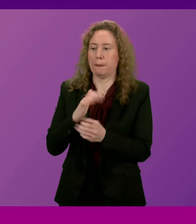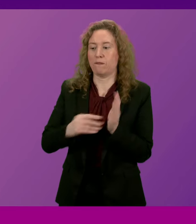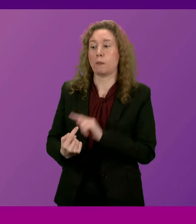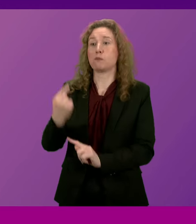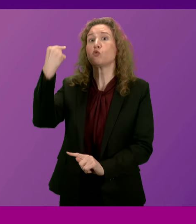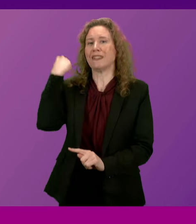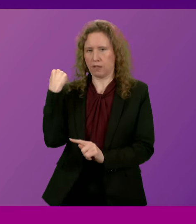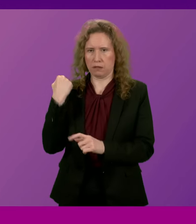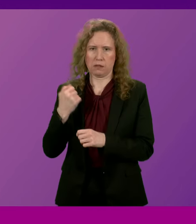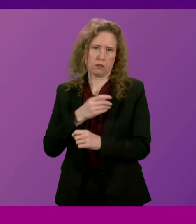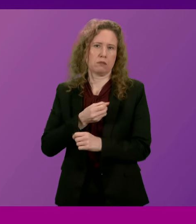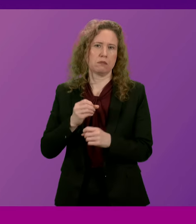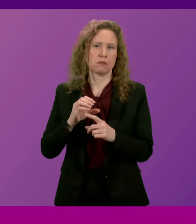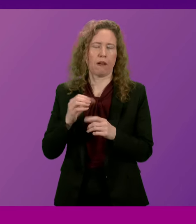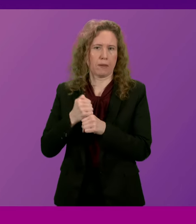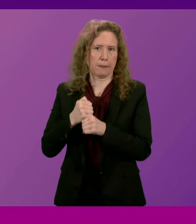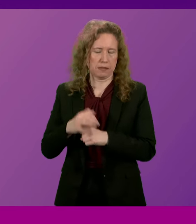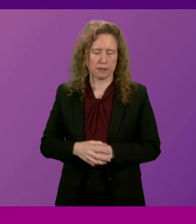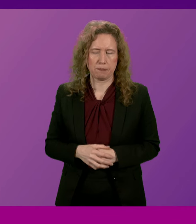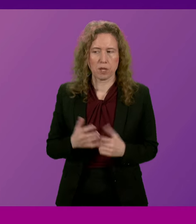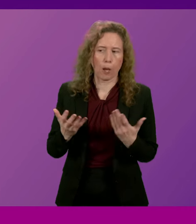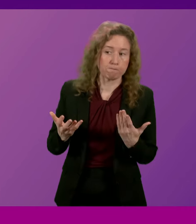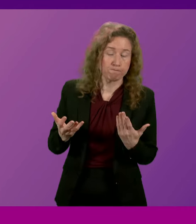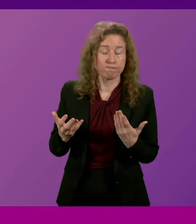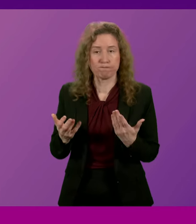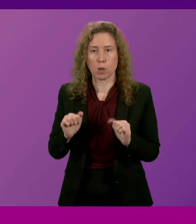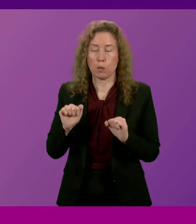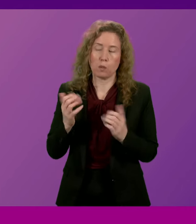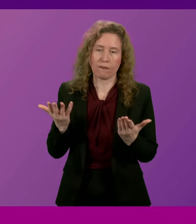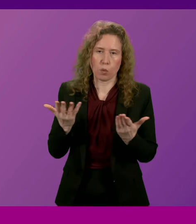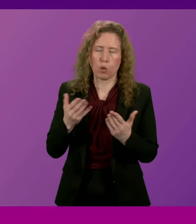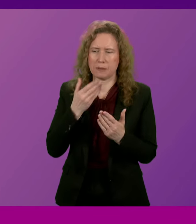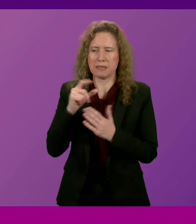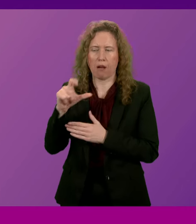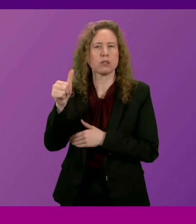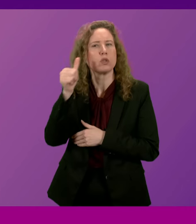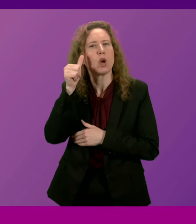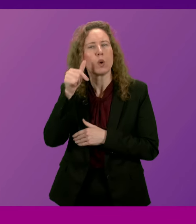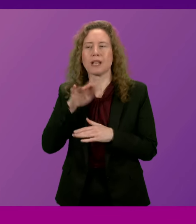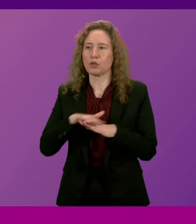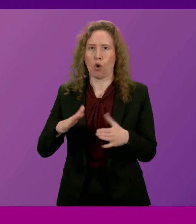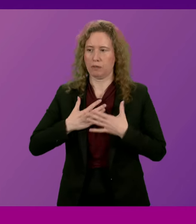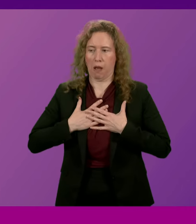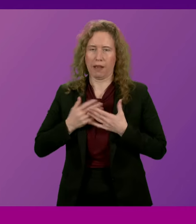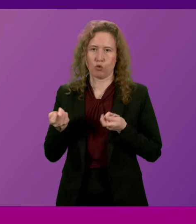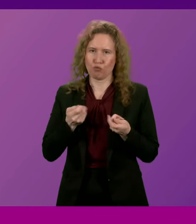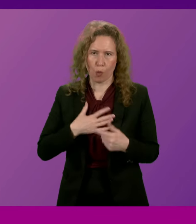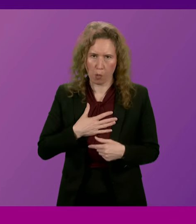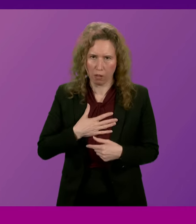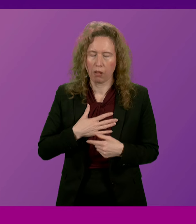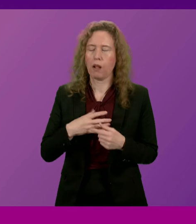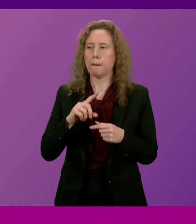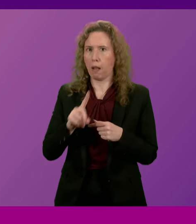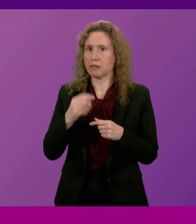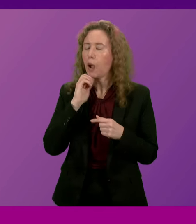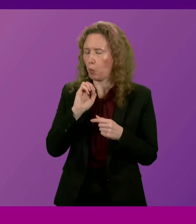previously given by the previous government. So we'll obviously, and obviously Mr Carson will appreciate that's not an issue under my control, but